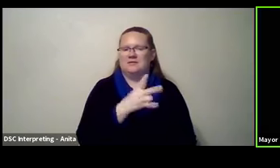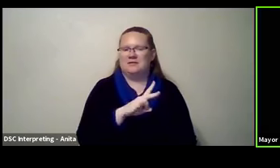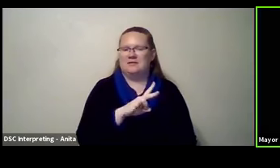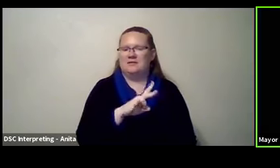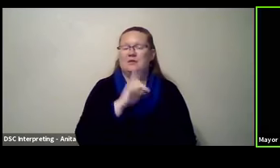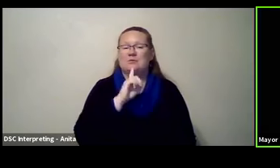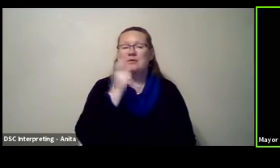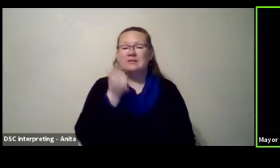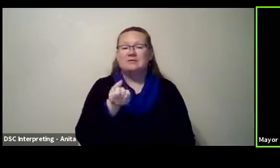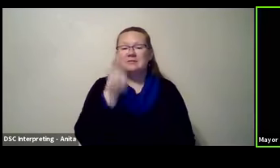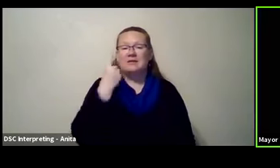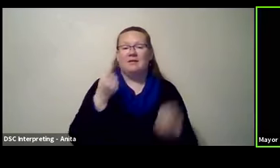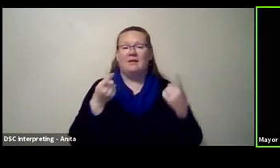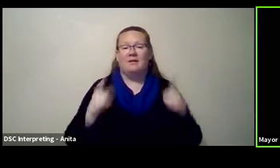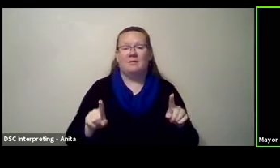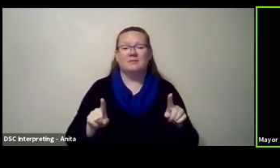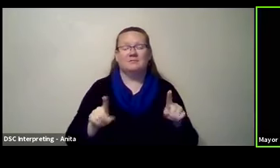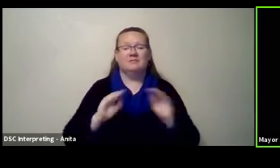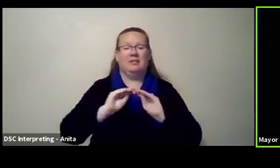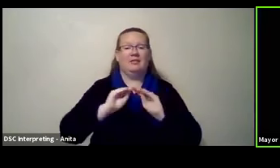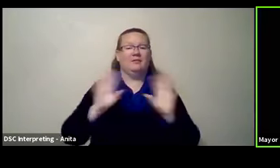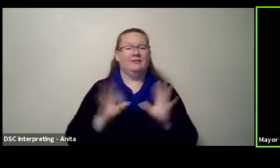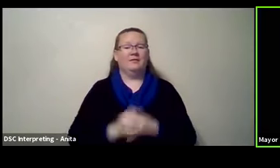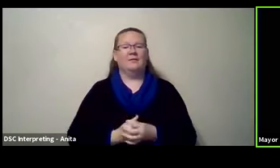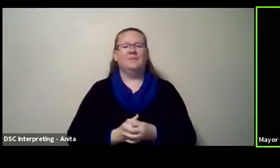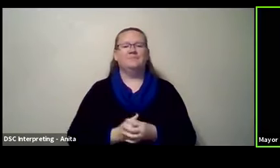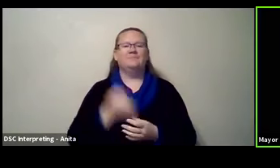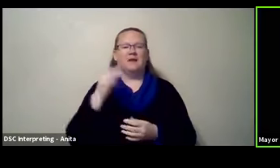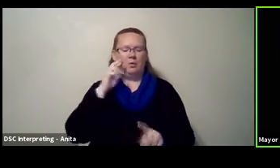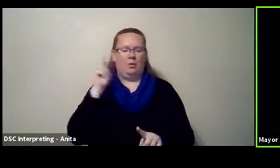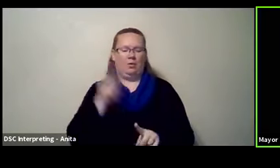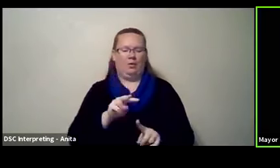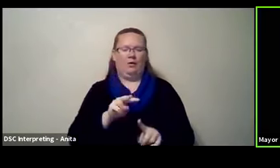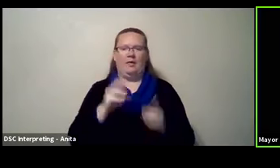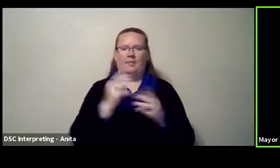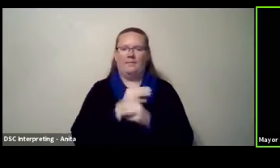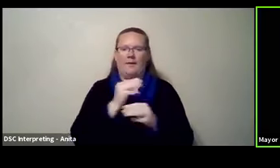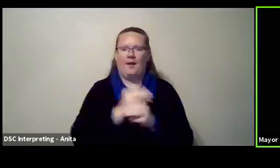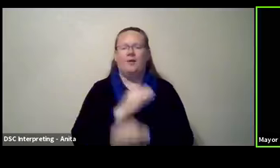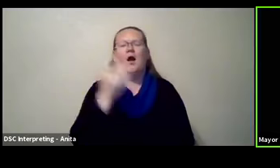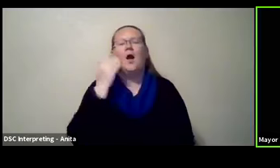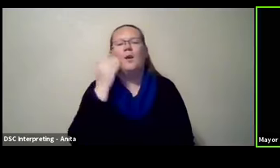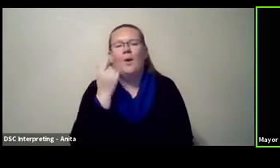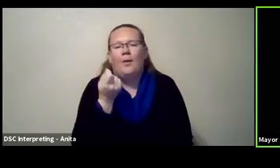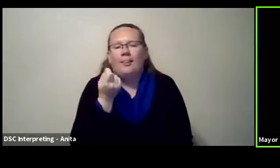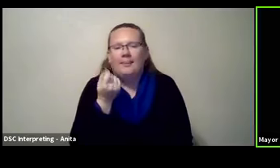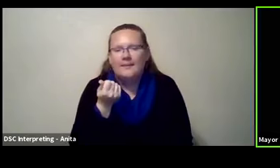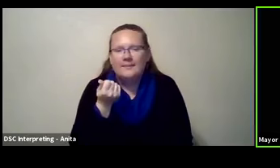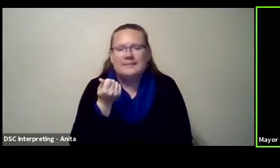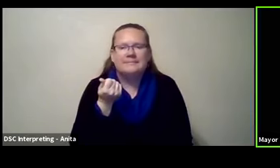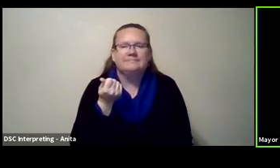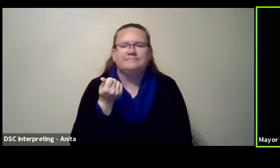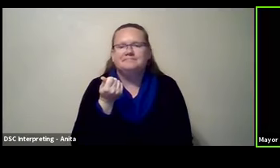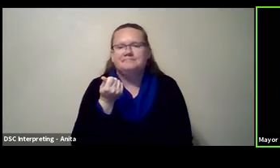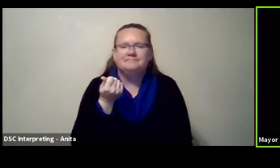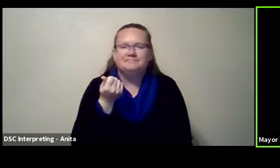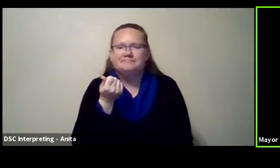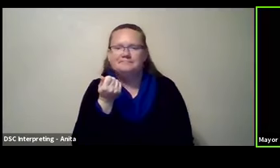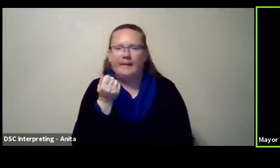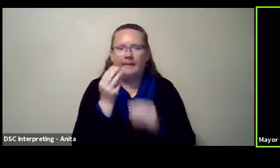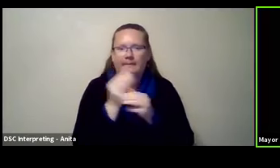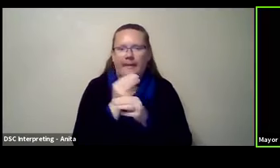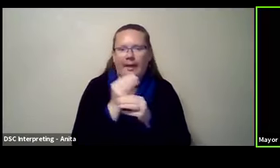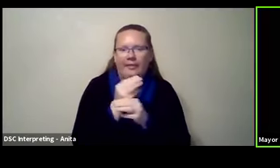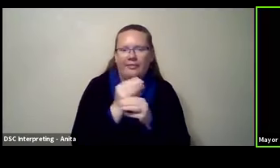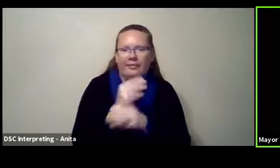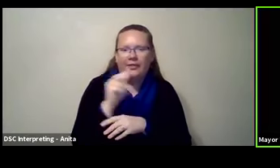understandable what happened. So in other words, if you look at the math and I know this is a little, maybe this is a little, uh, math nerdy,